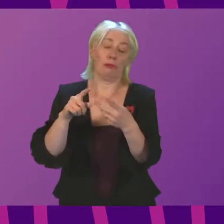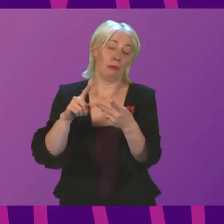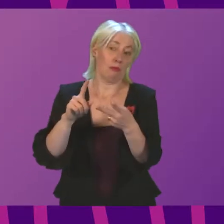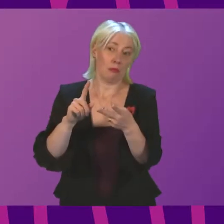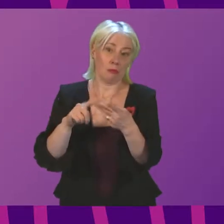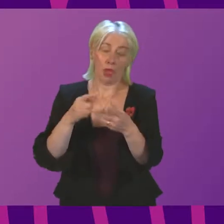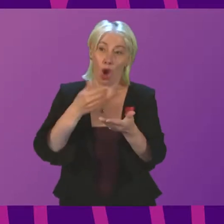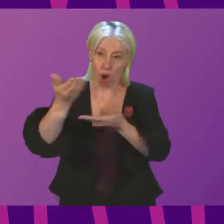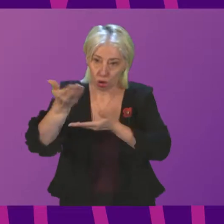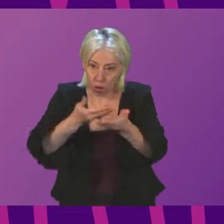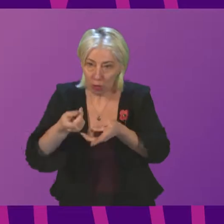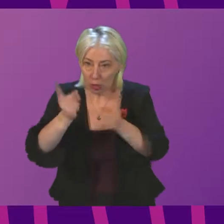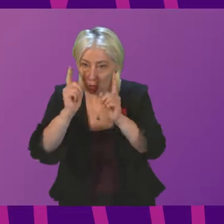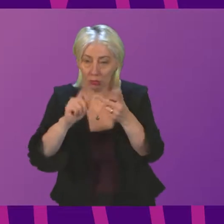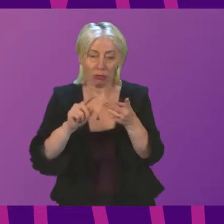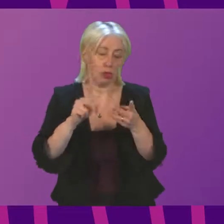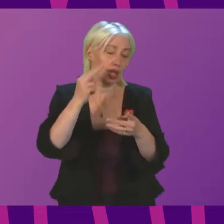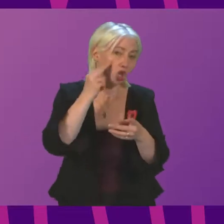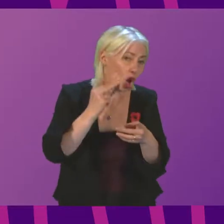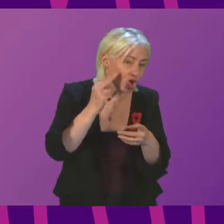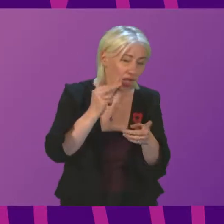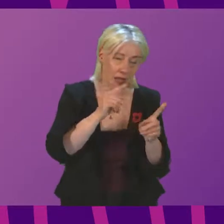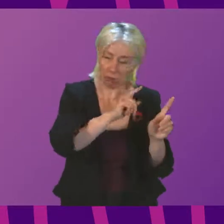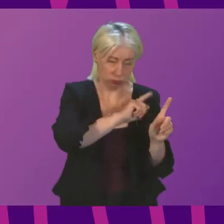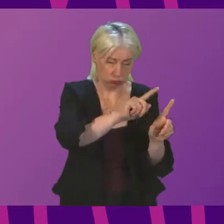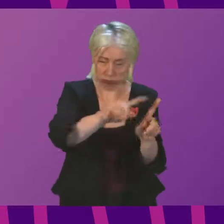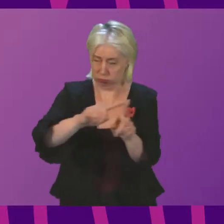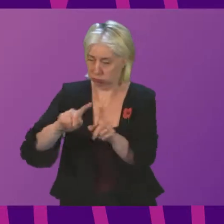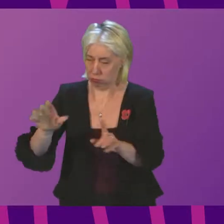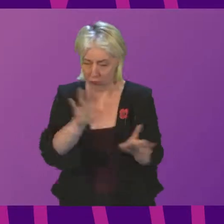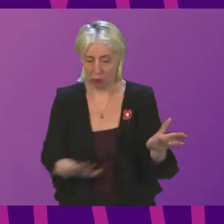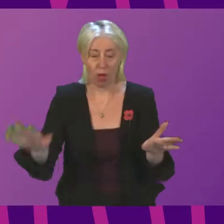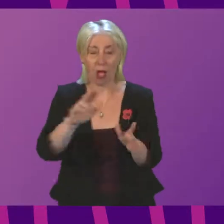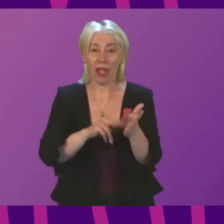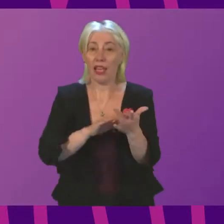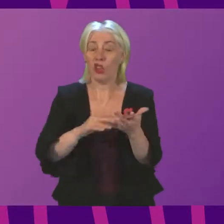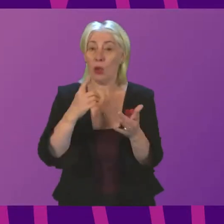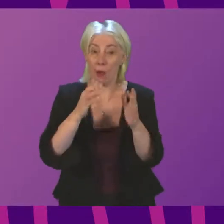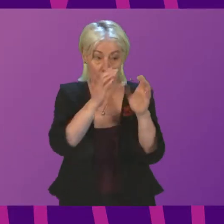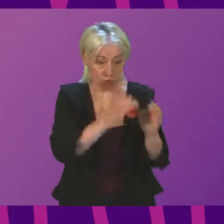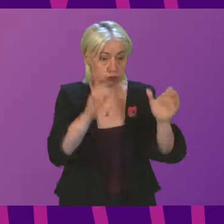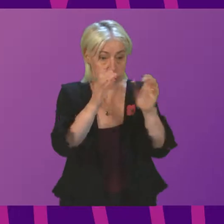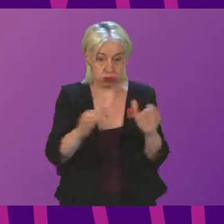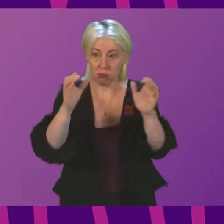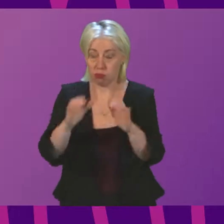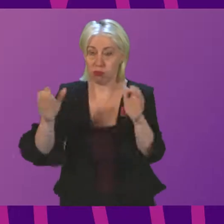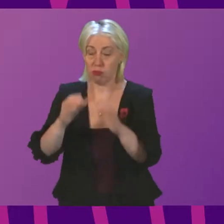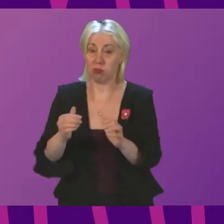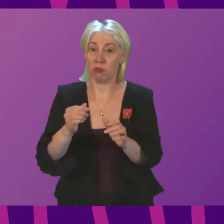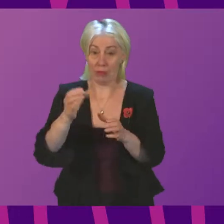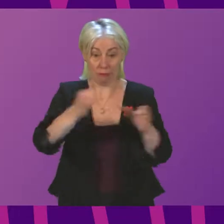in consultants, in nurses. In every area of the National Health Service, there has been growth in the number of staff